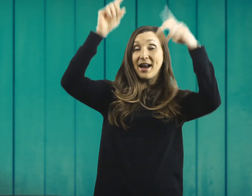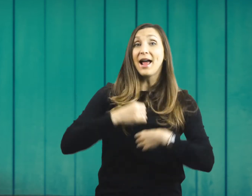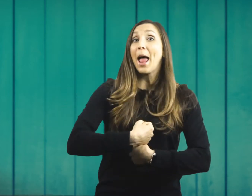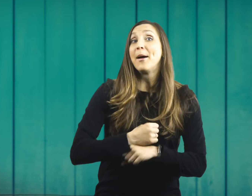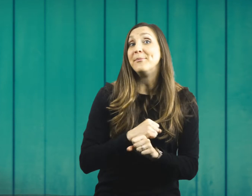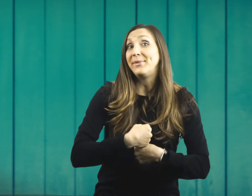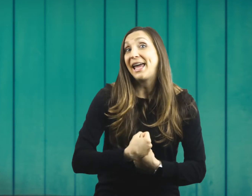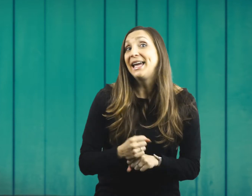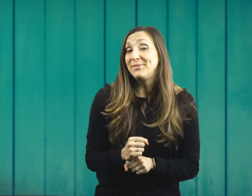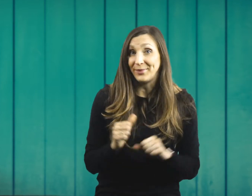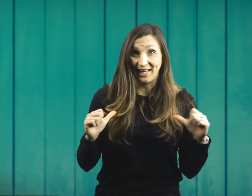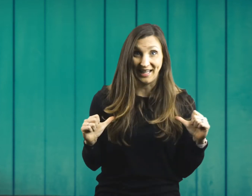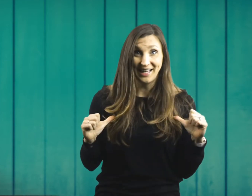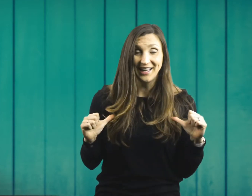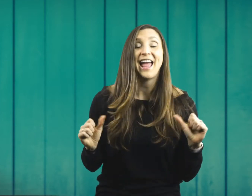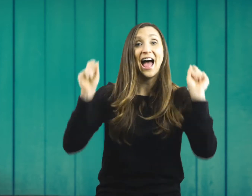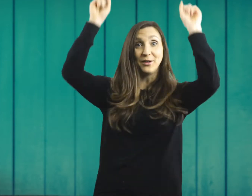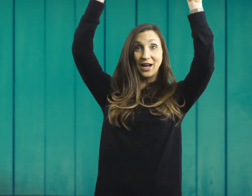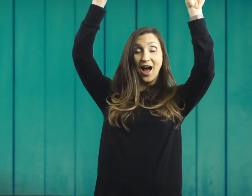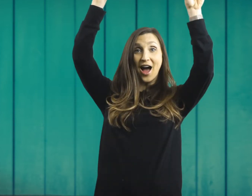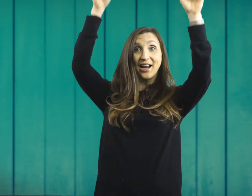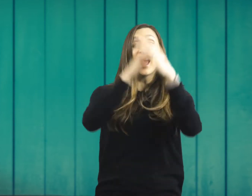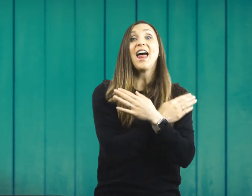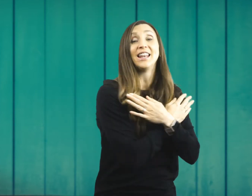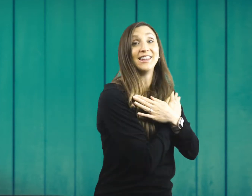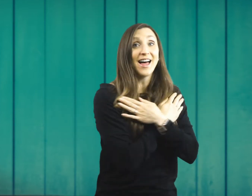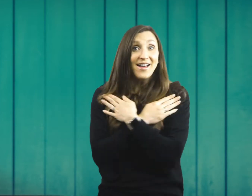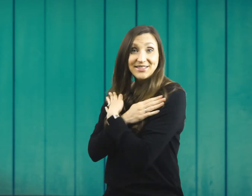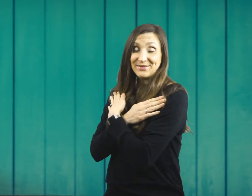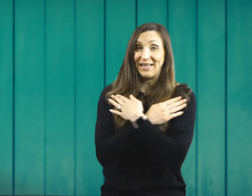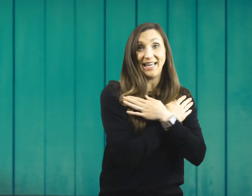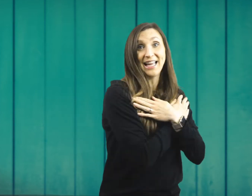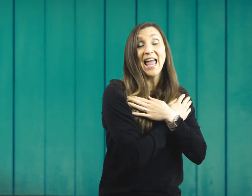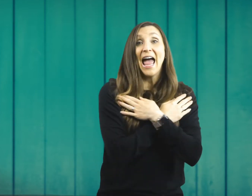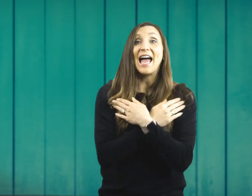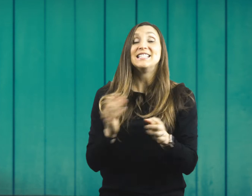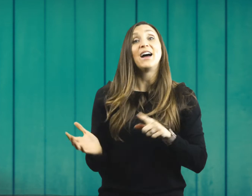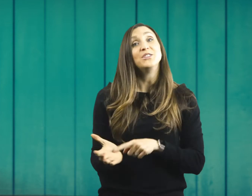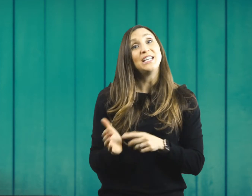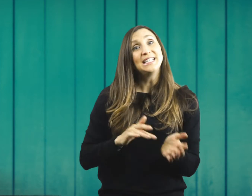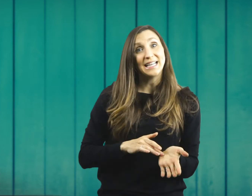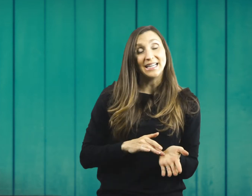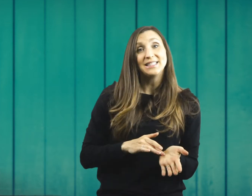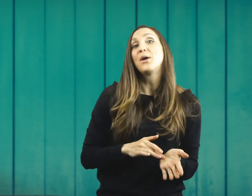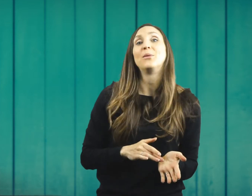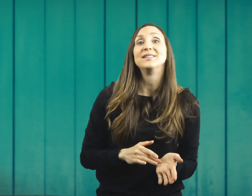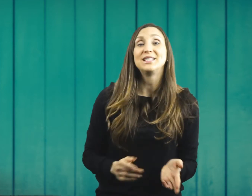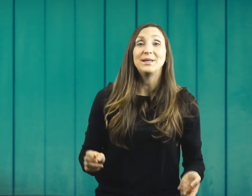made me, how God loves me, and how Jesus wants to be